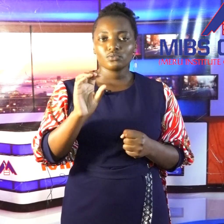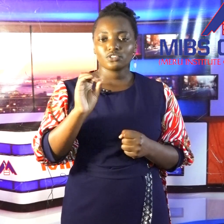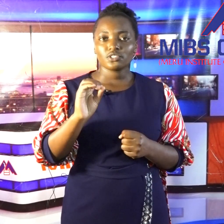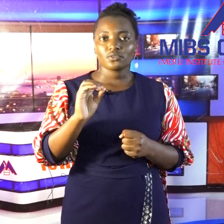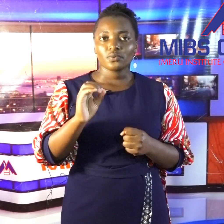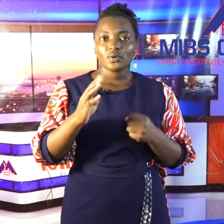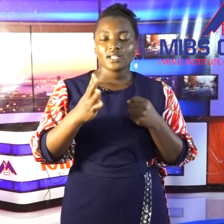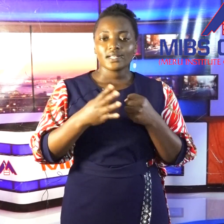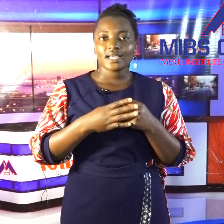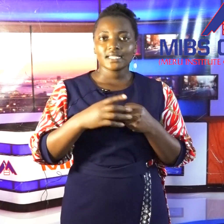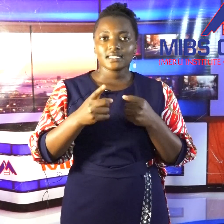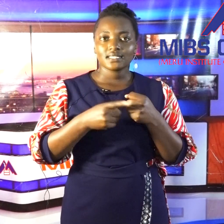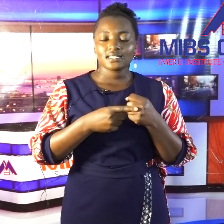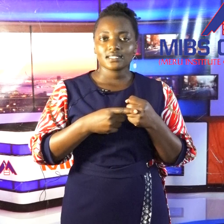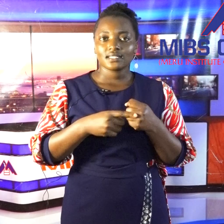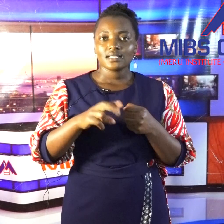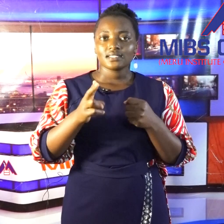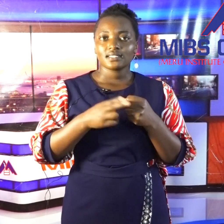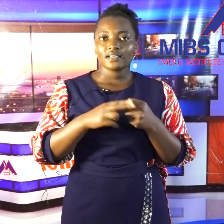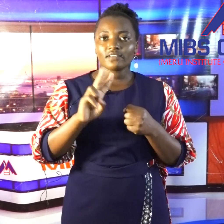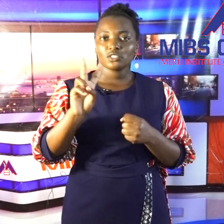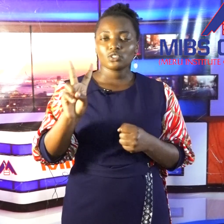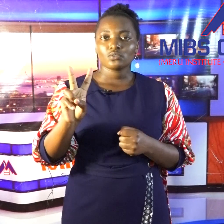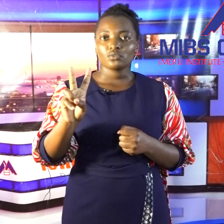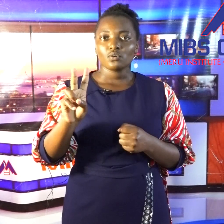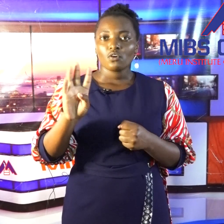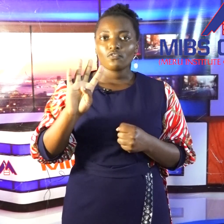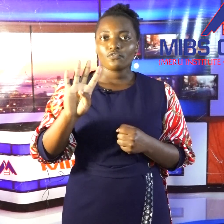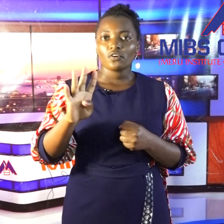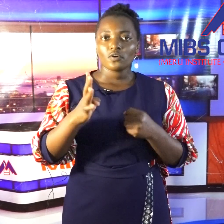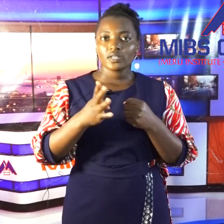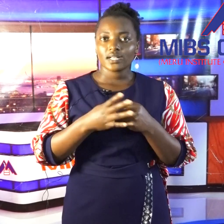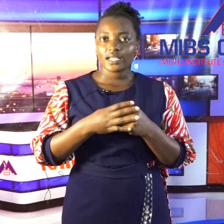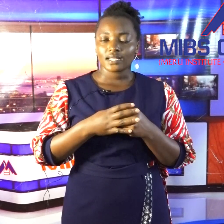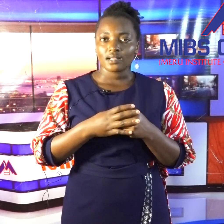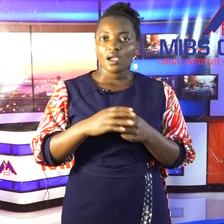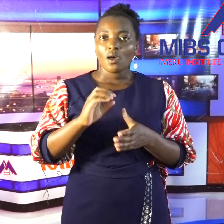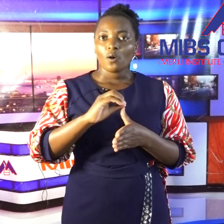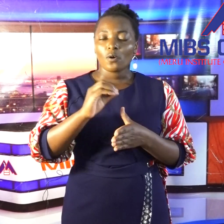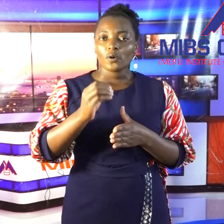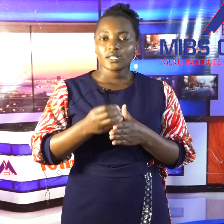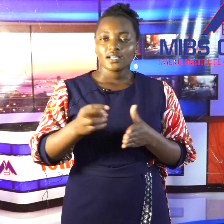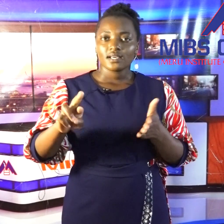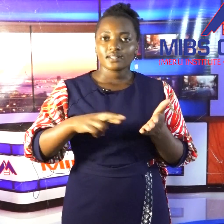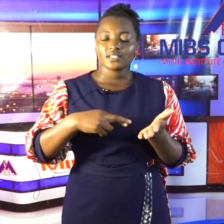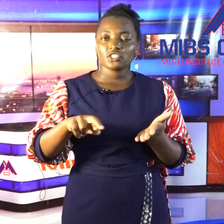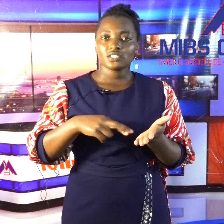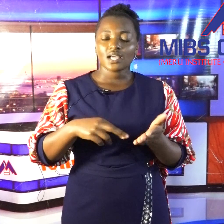-967249 or register